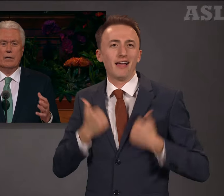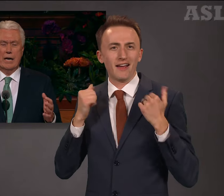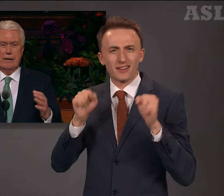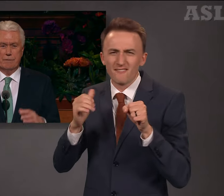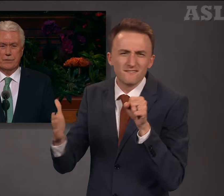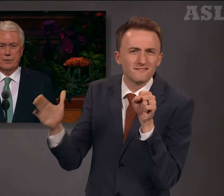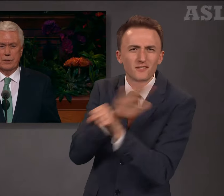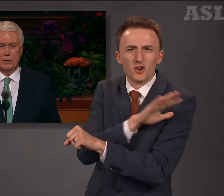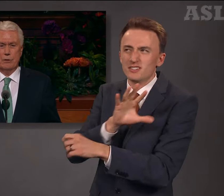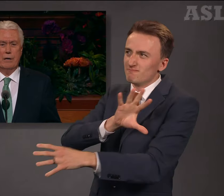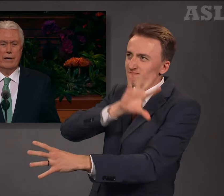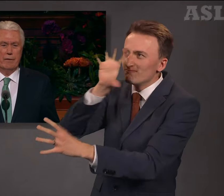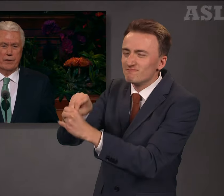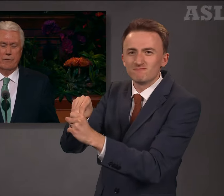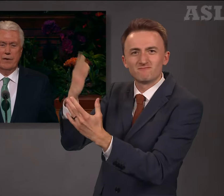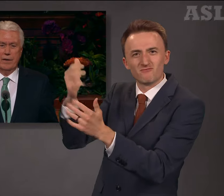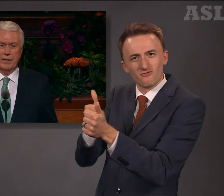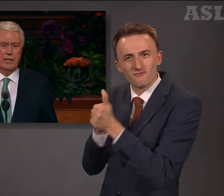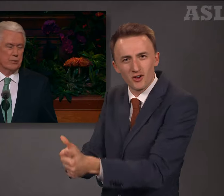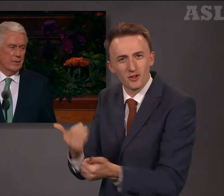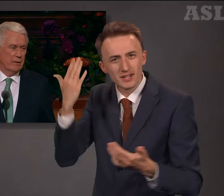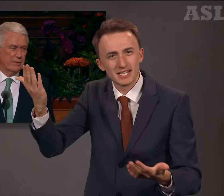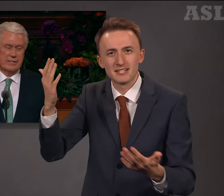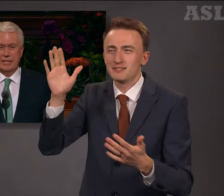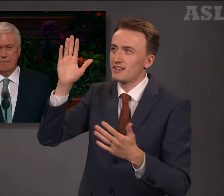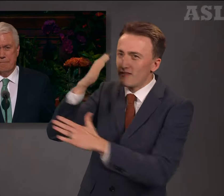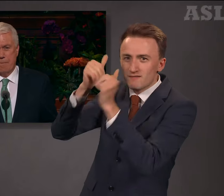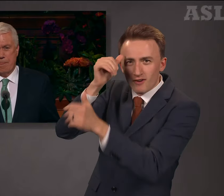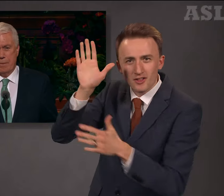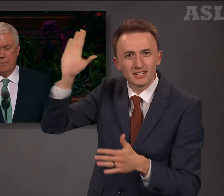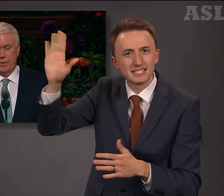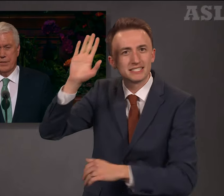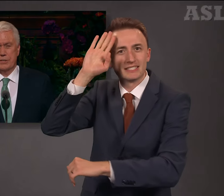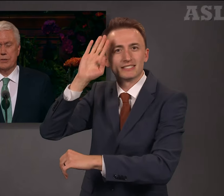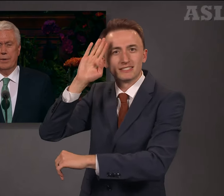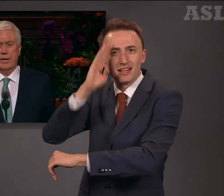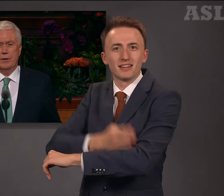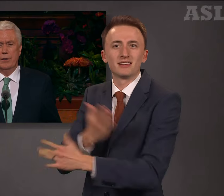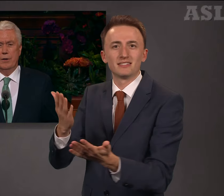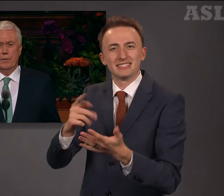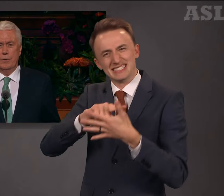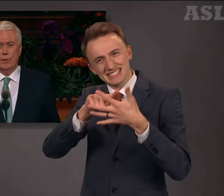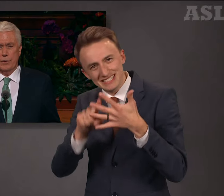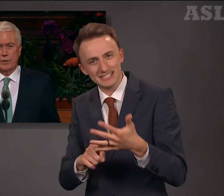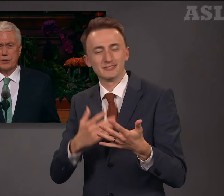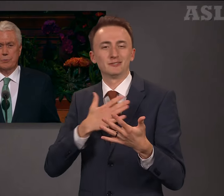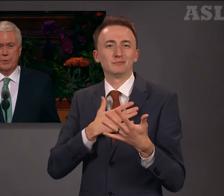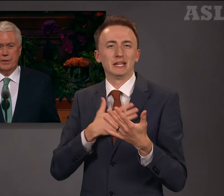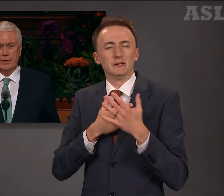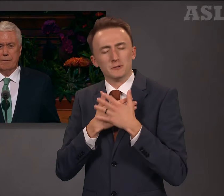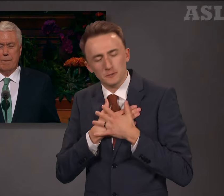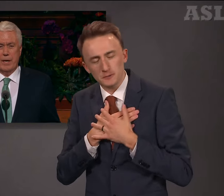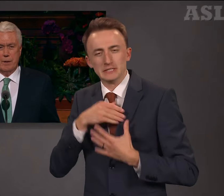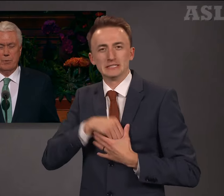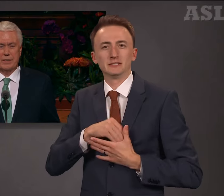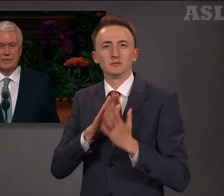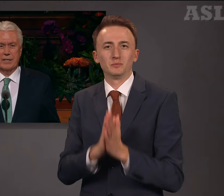lives to our Heavenly Father and His Beloved Son. This is my earnest prayer and blessing.